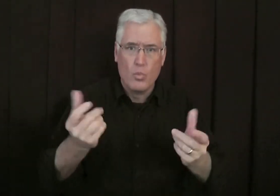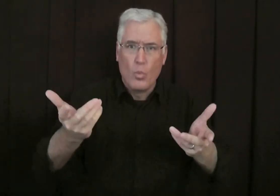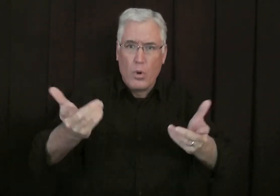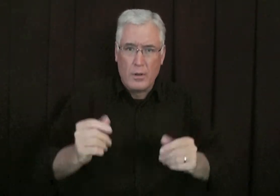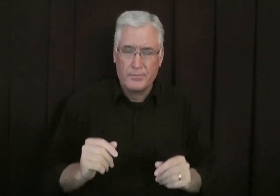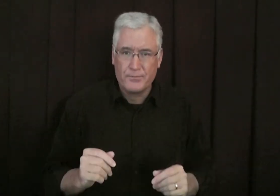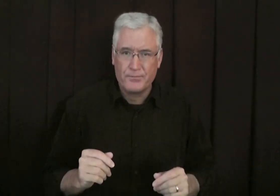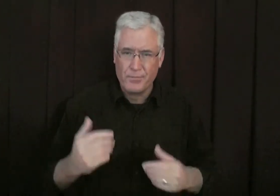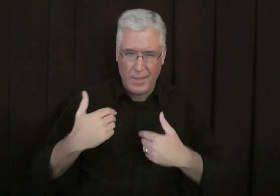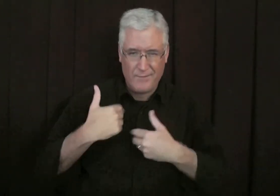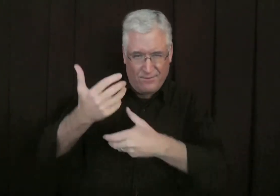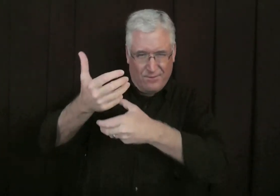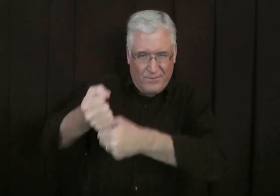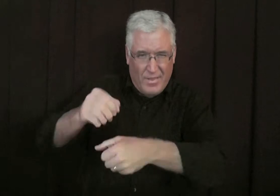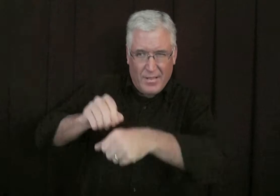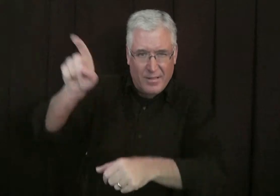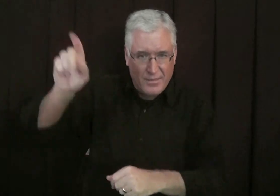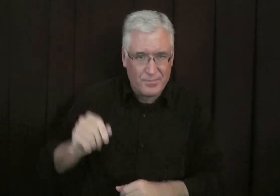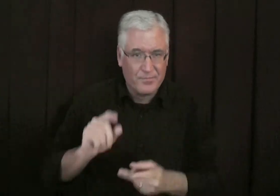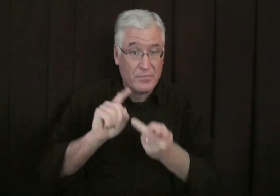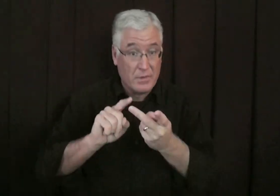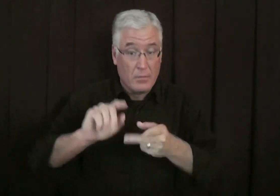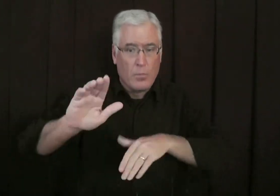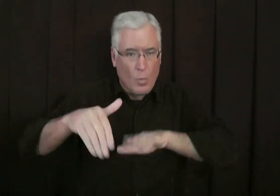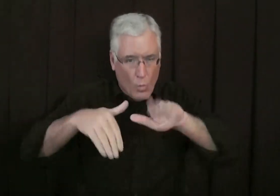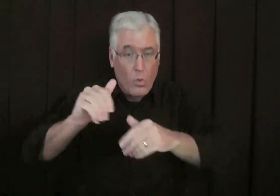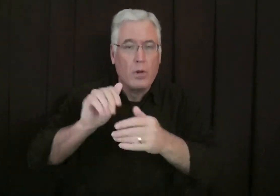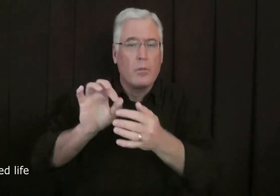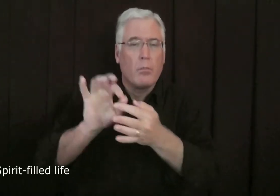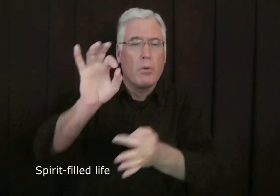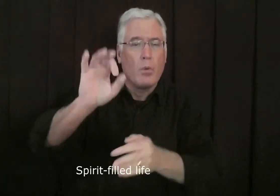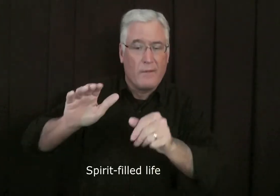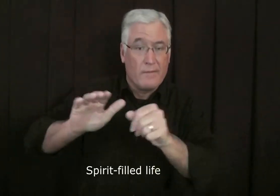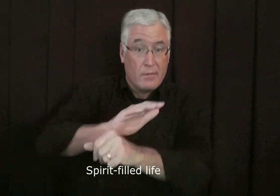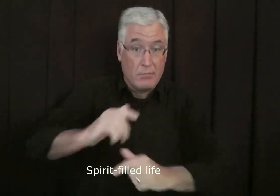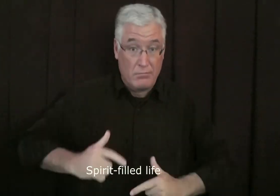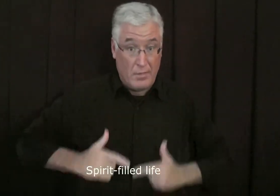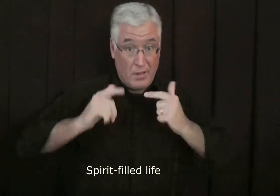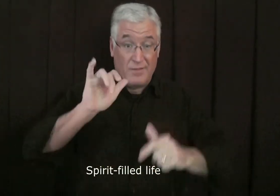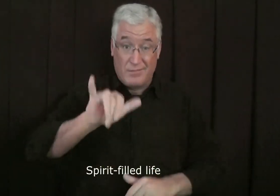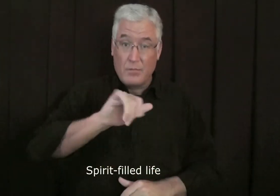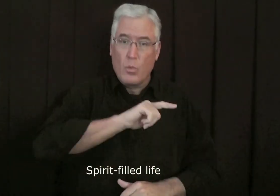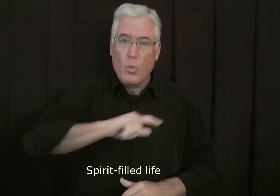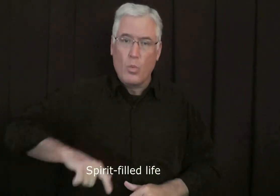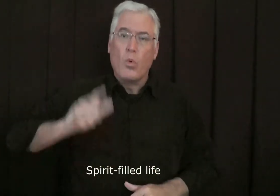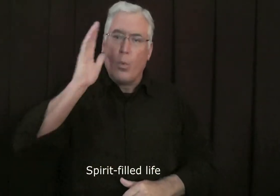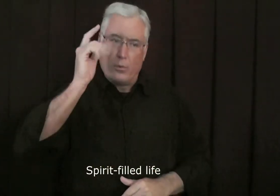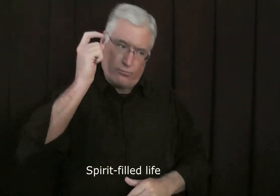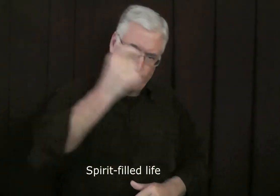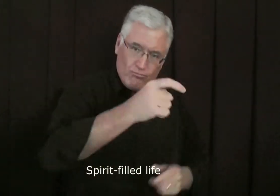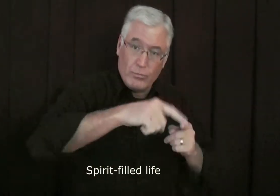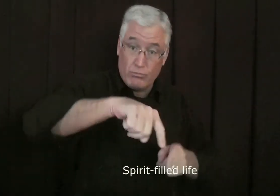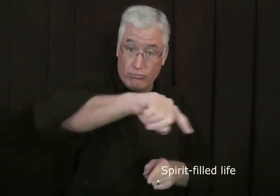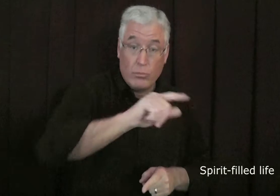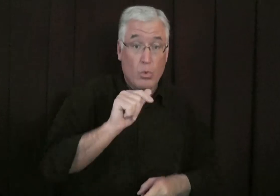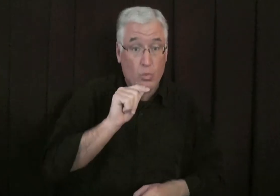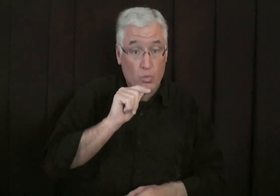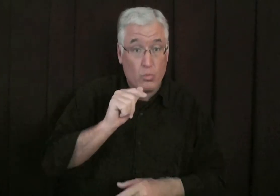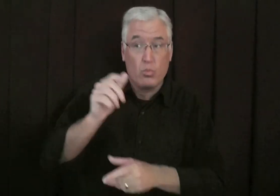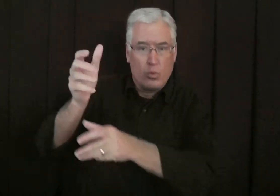He, what did he expect them to do? Well, to have faith in God, and to walk in a spirit-filled life, the gift